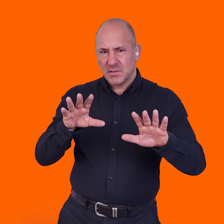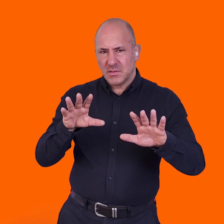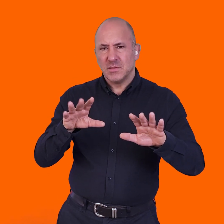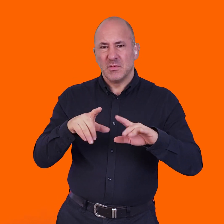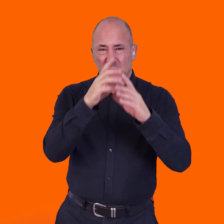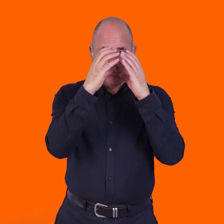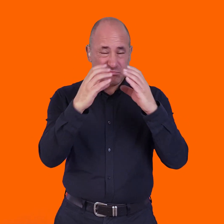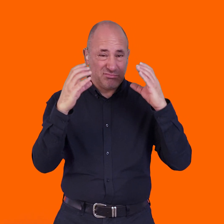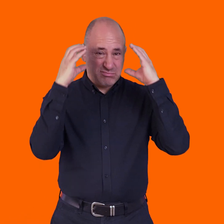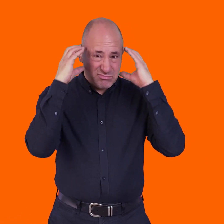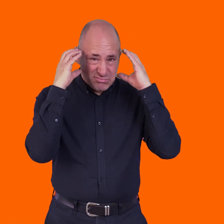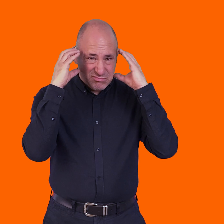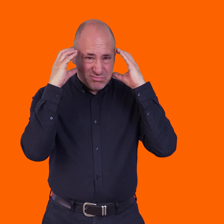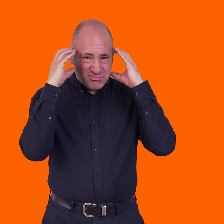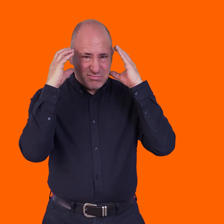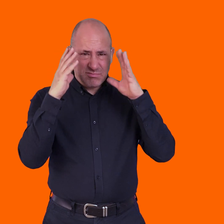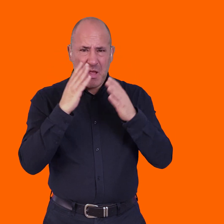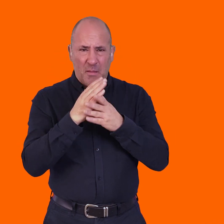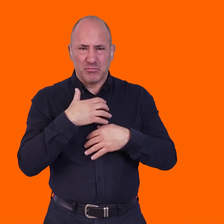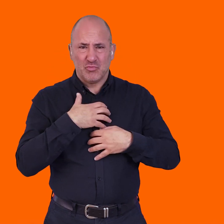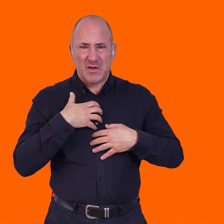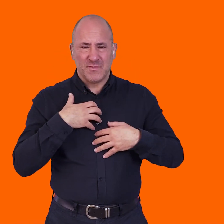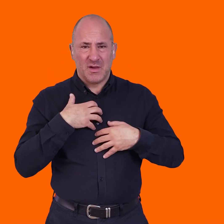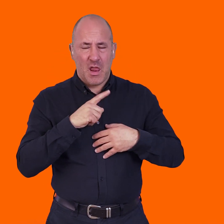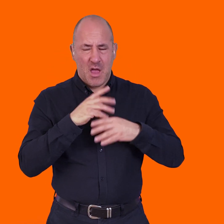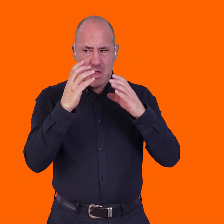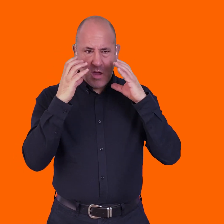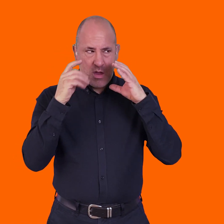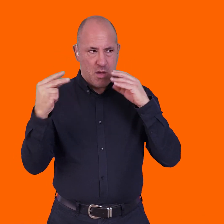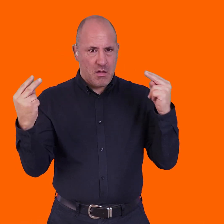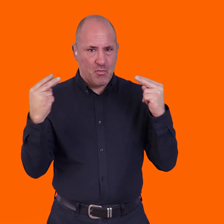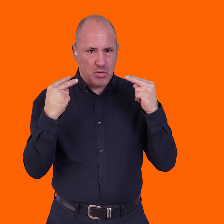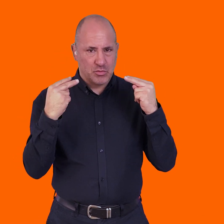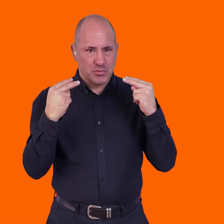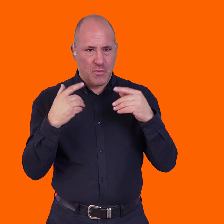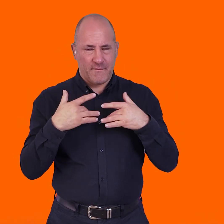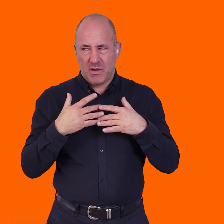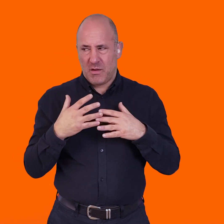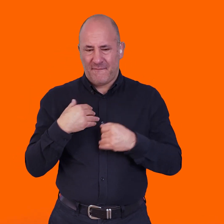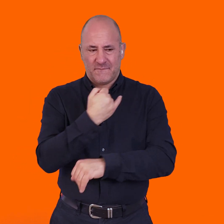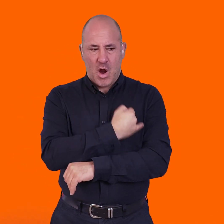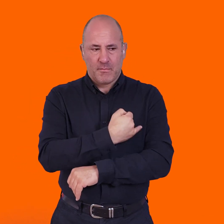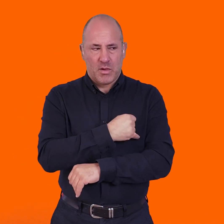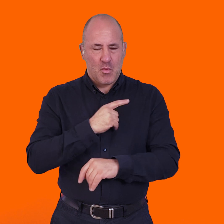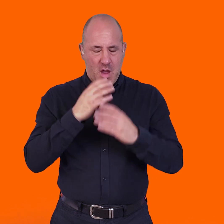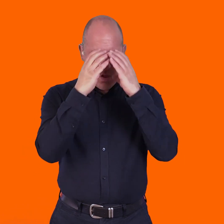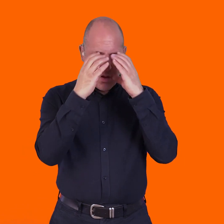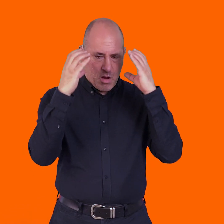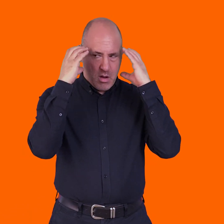people feel. Because putting on a headset is really stressful. Because you immediately